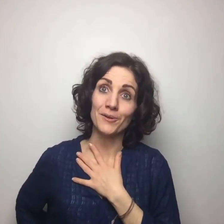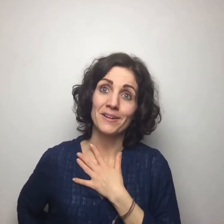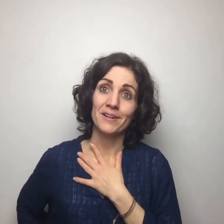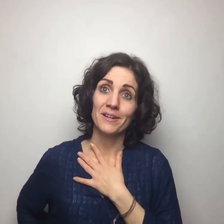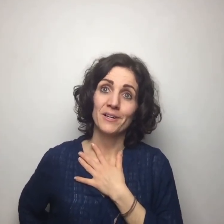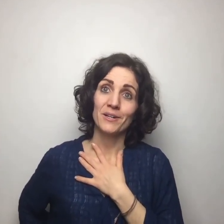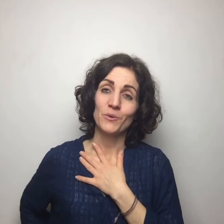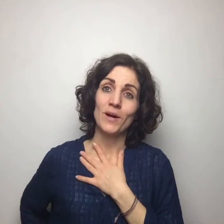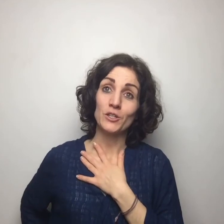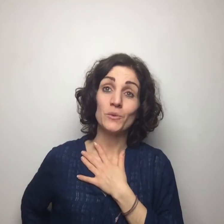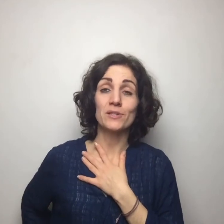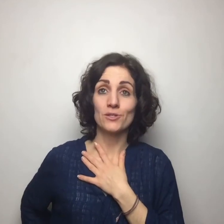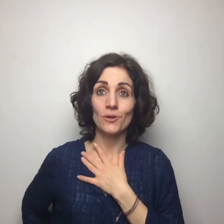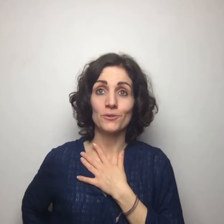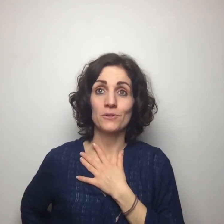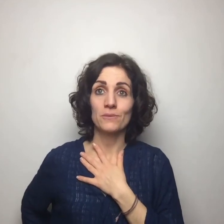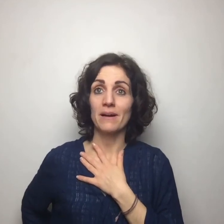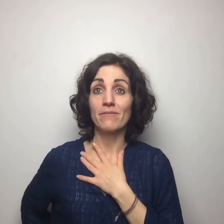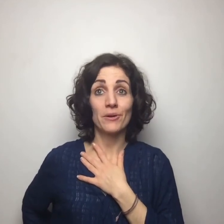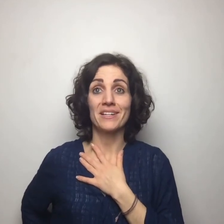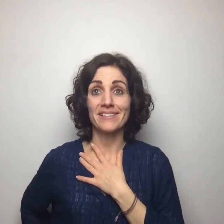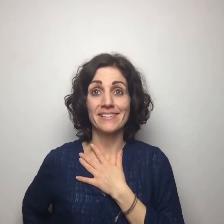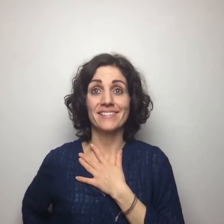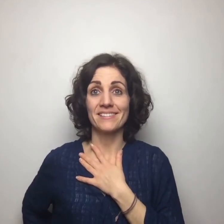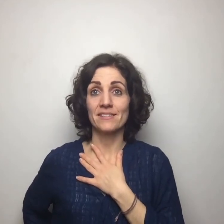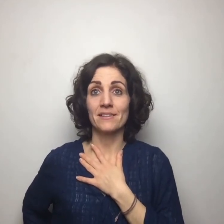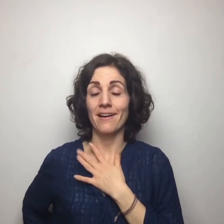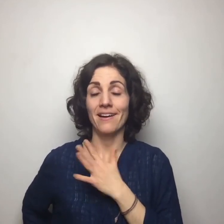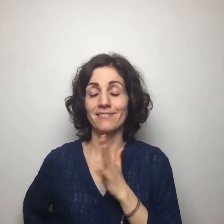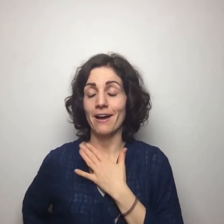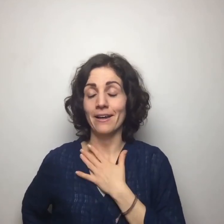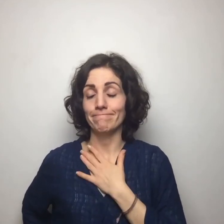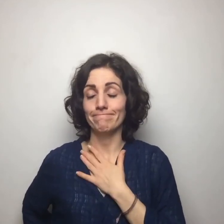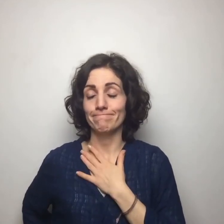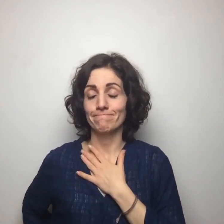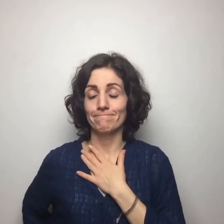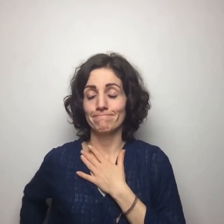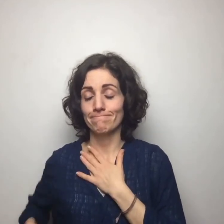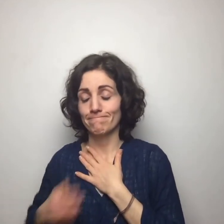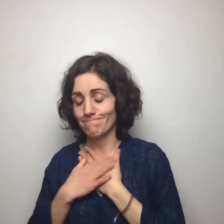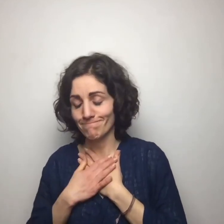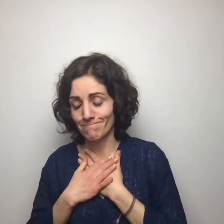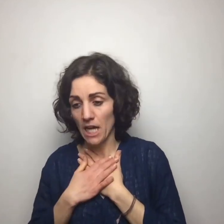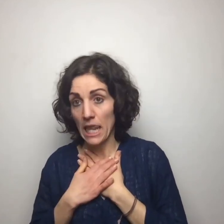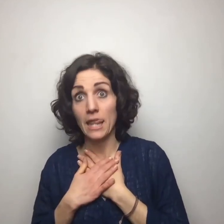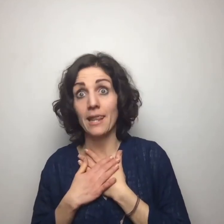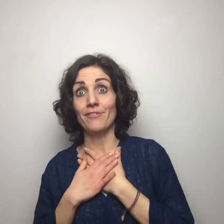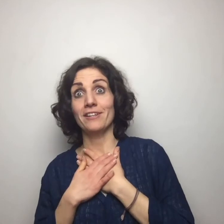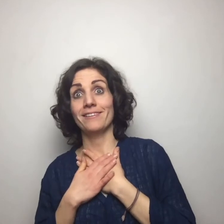while you insult my very existence. I love it.